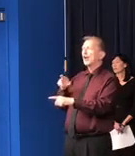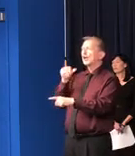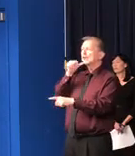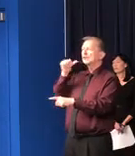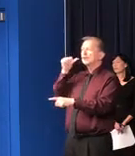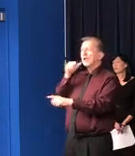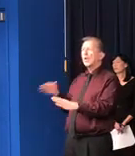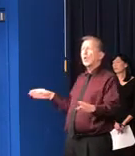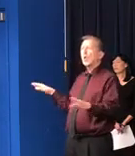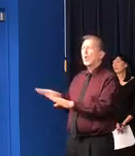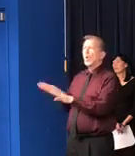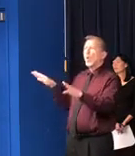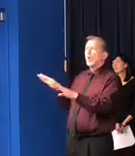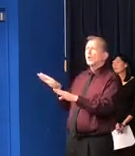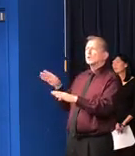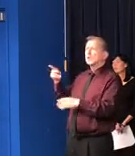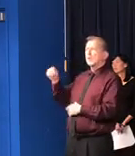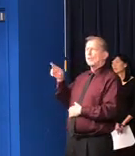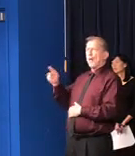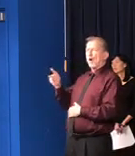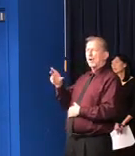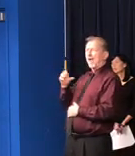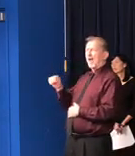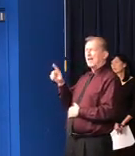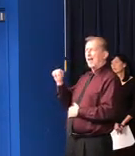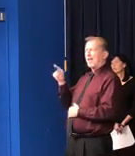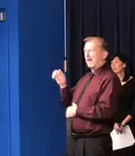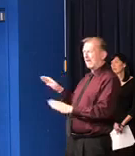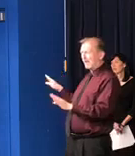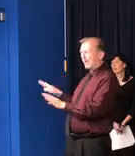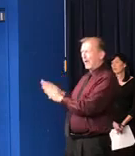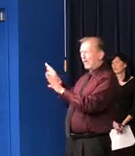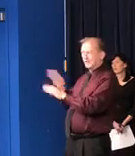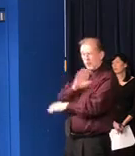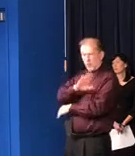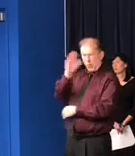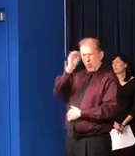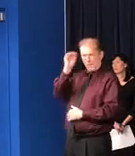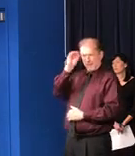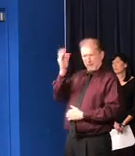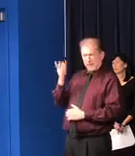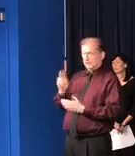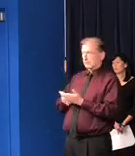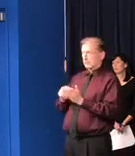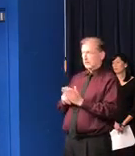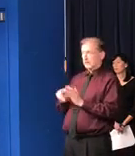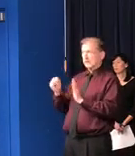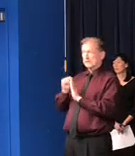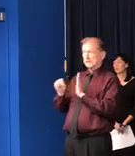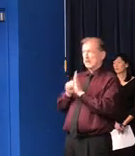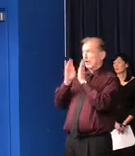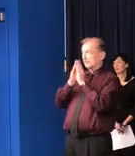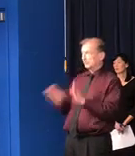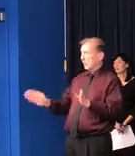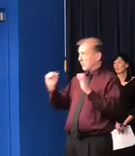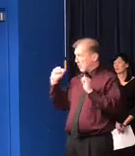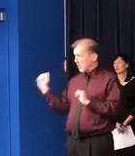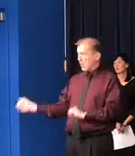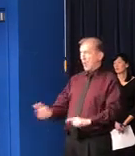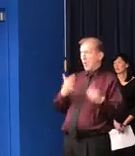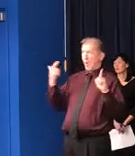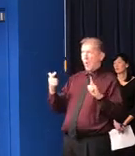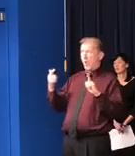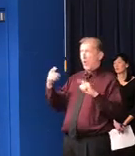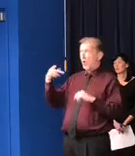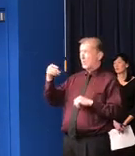close down parks and the lakefront? Has there been any discussion statewide to having all municipalities